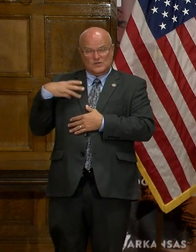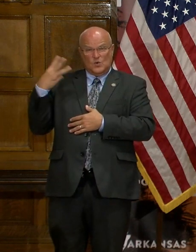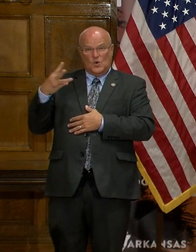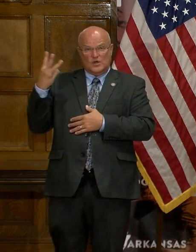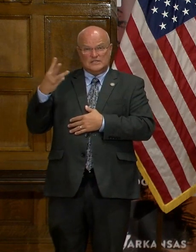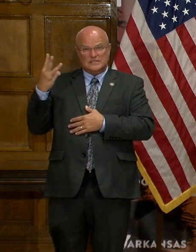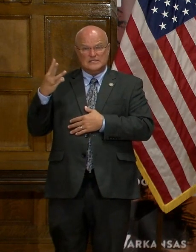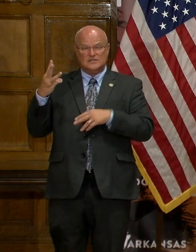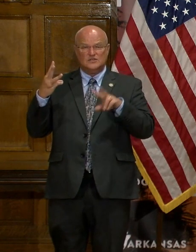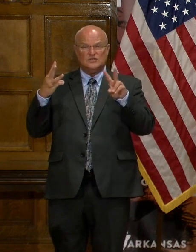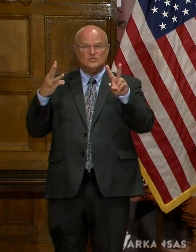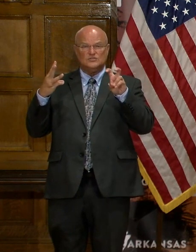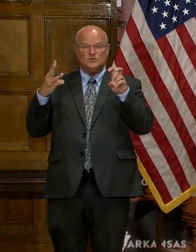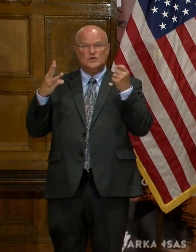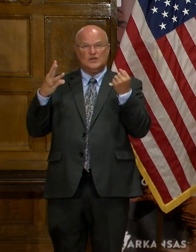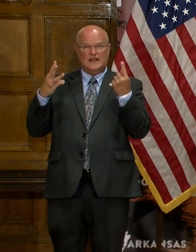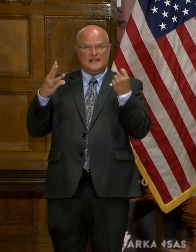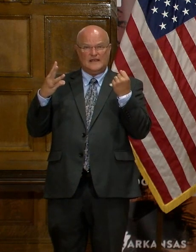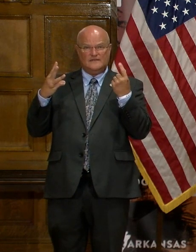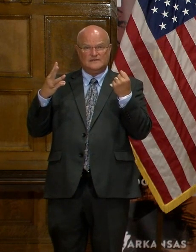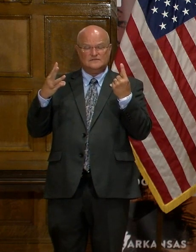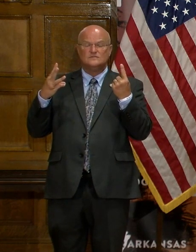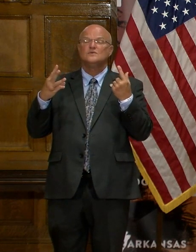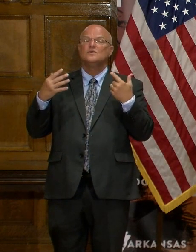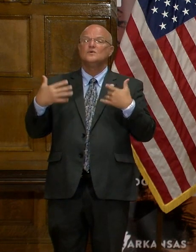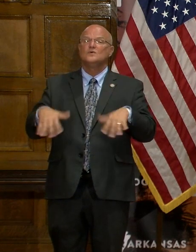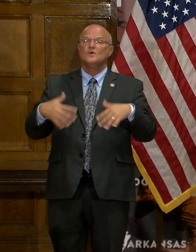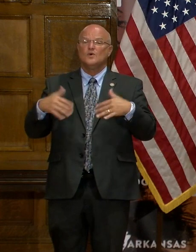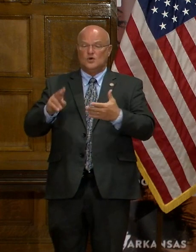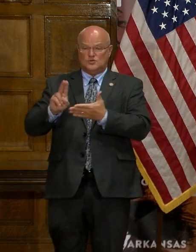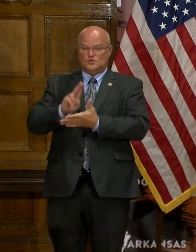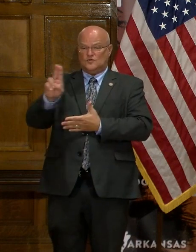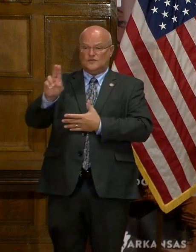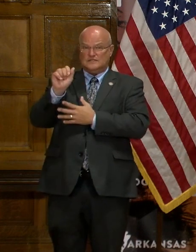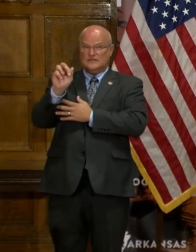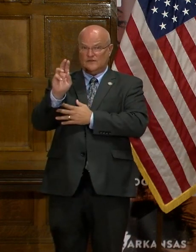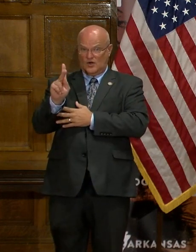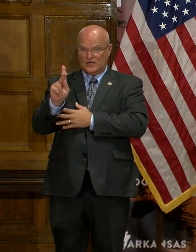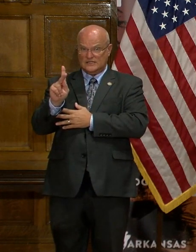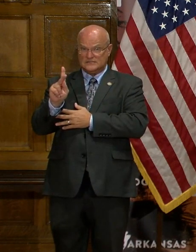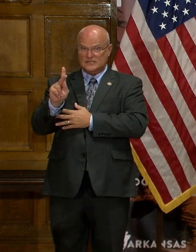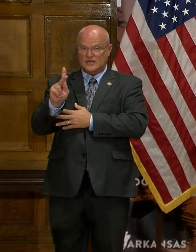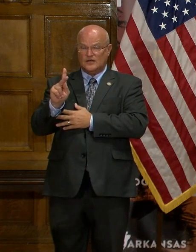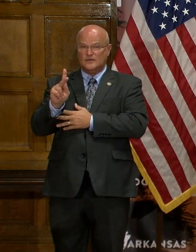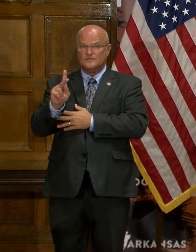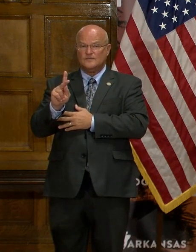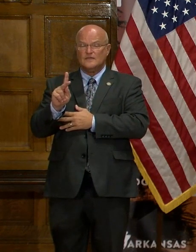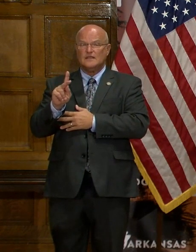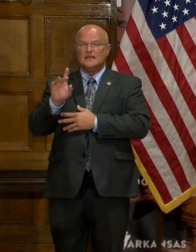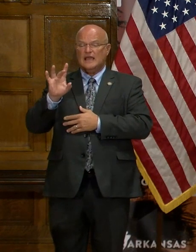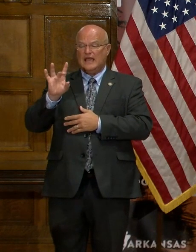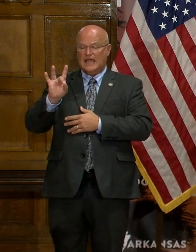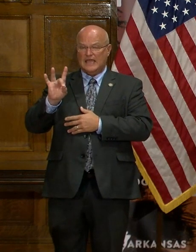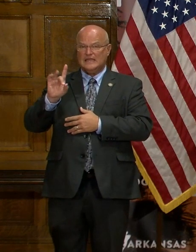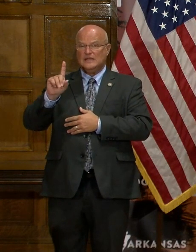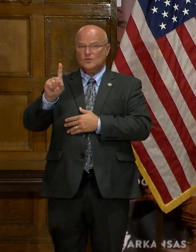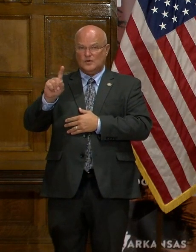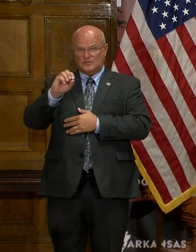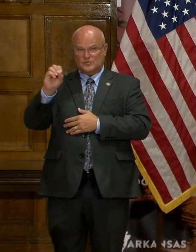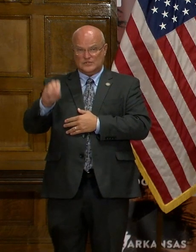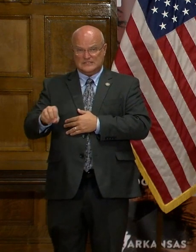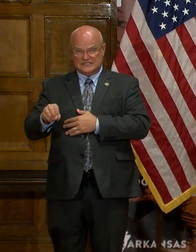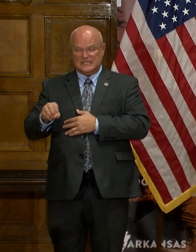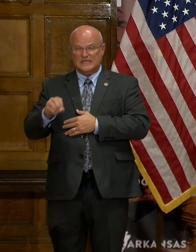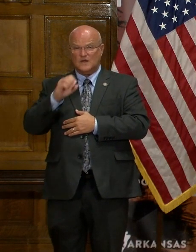211. Now obviously in Washington County, we have the University of the of and 81% of those new cases were